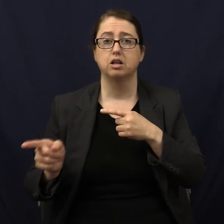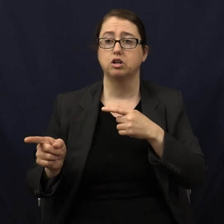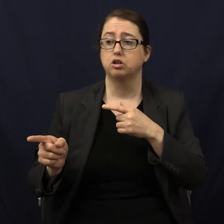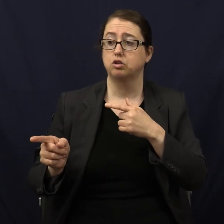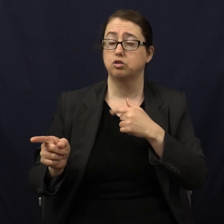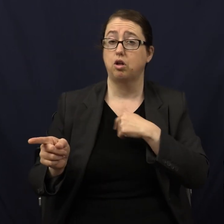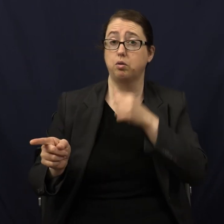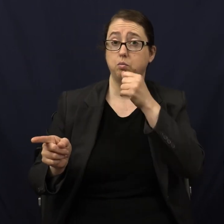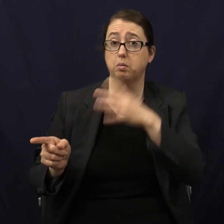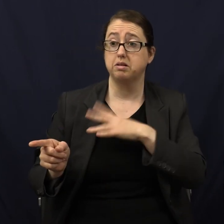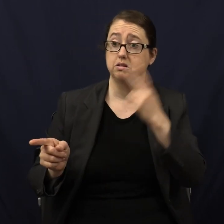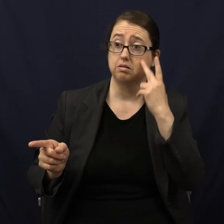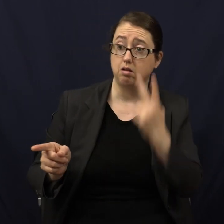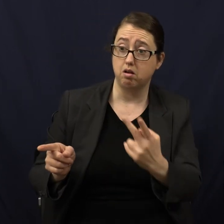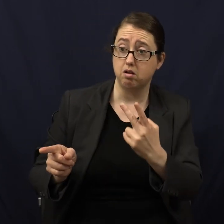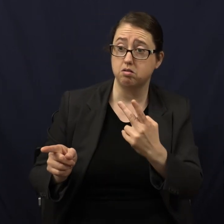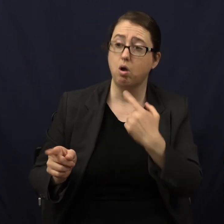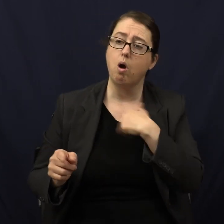walked away.